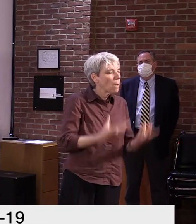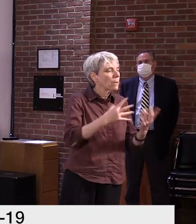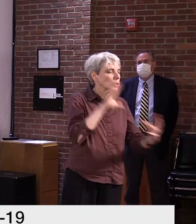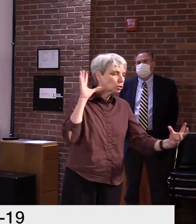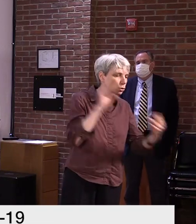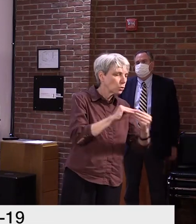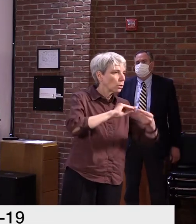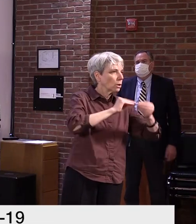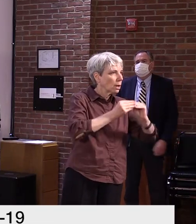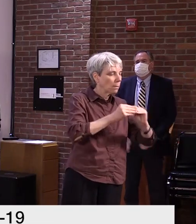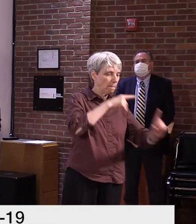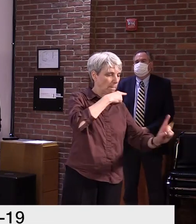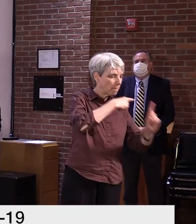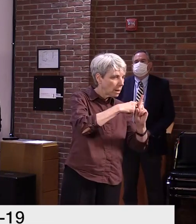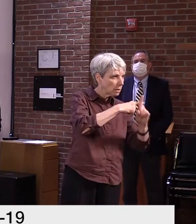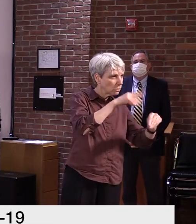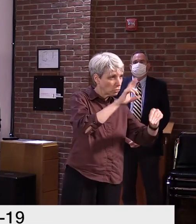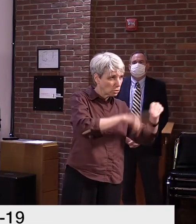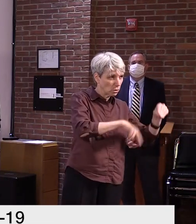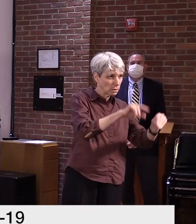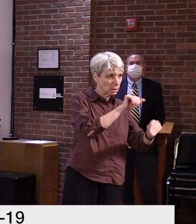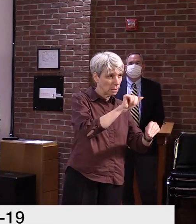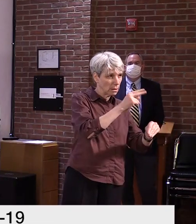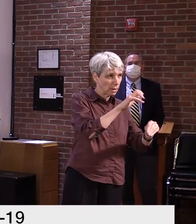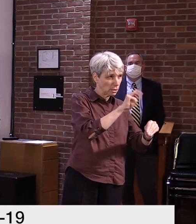tests that have been reported in Vermont?